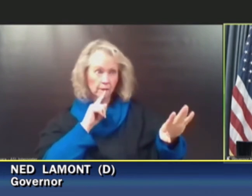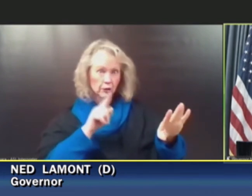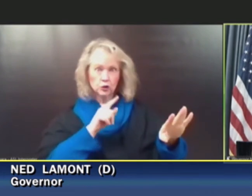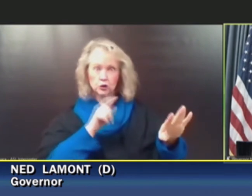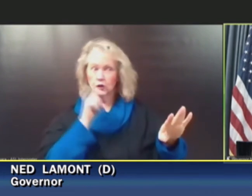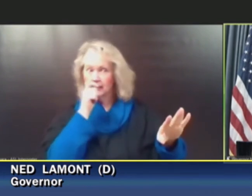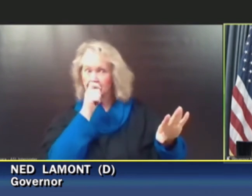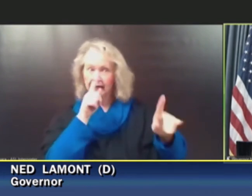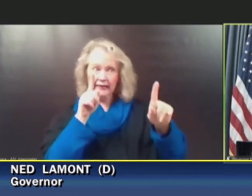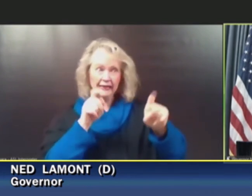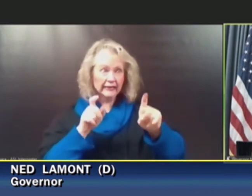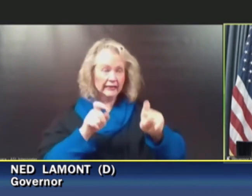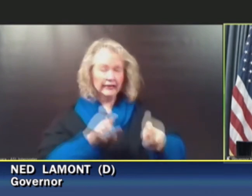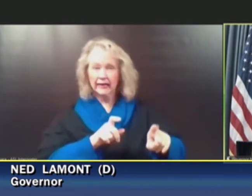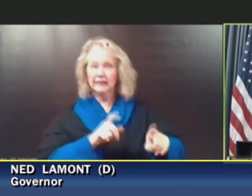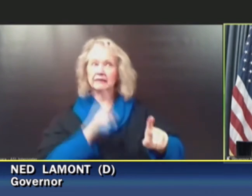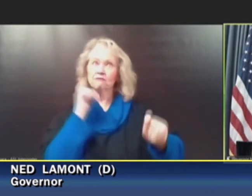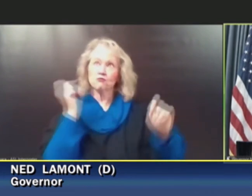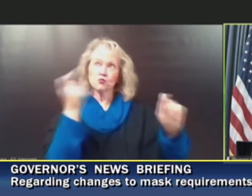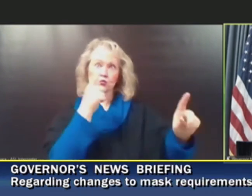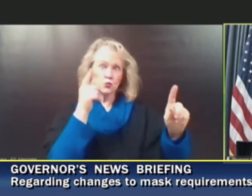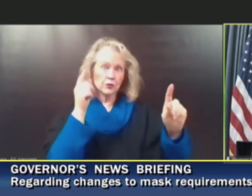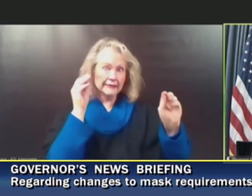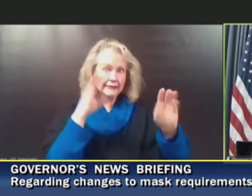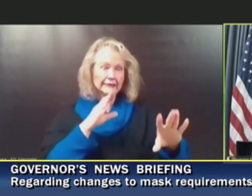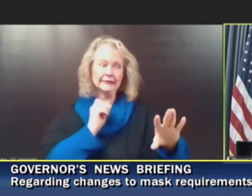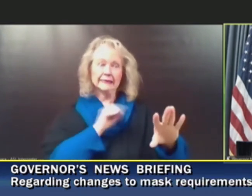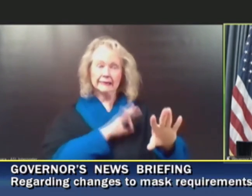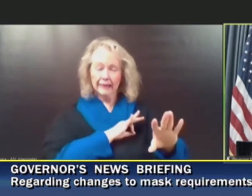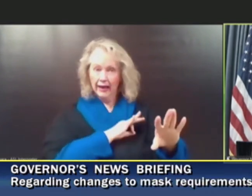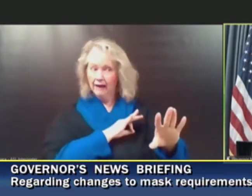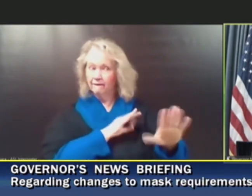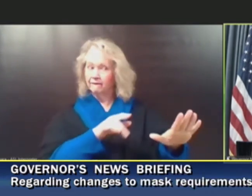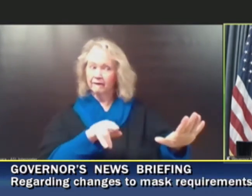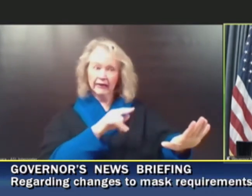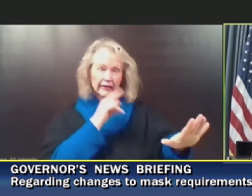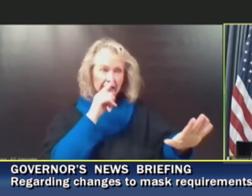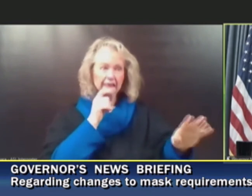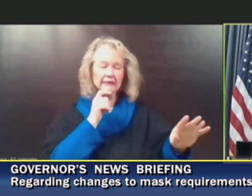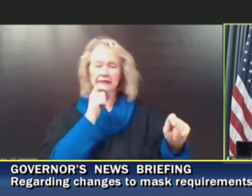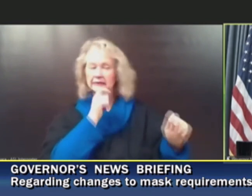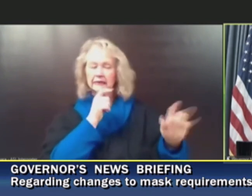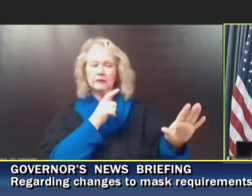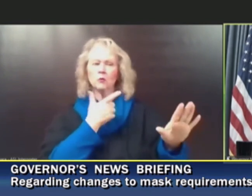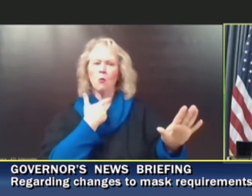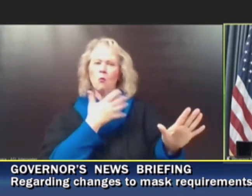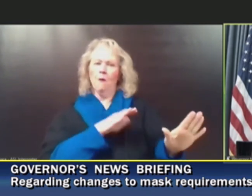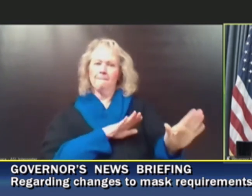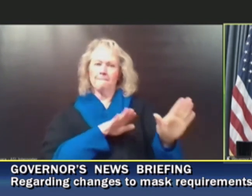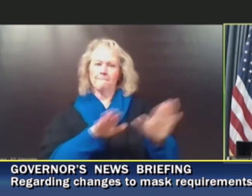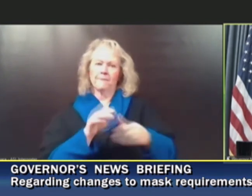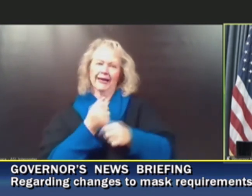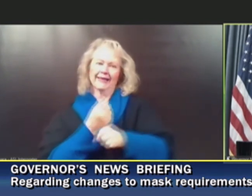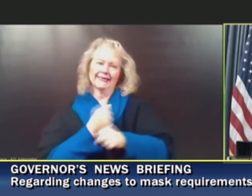available for all the educators and all the kids, anybody that wants it so they can come back to school safely.